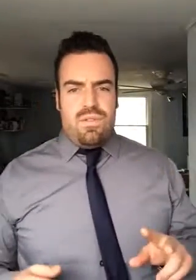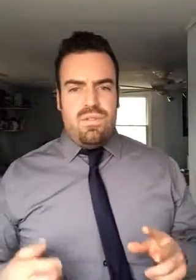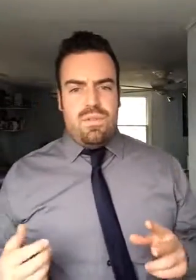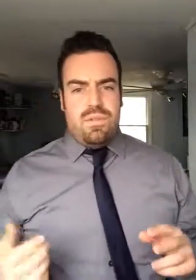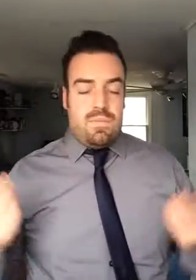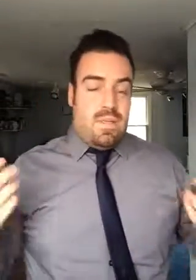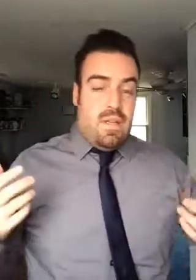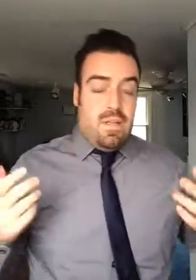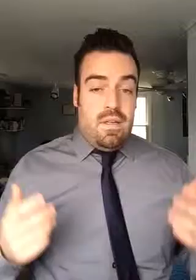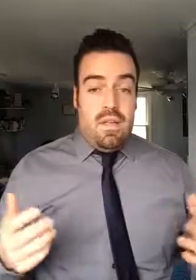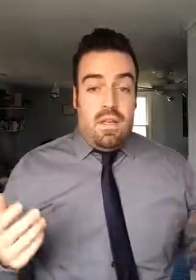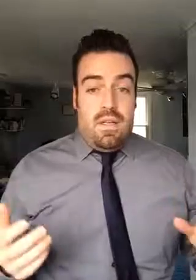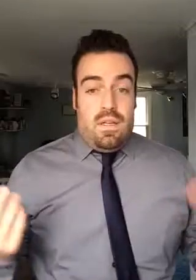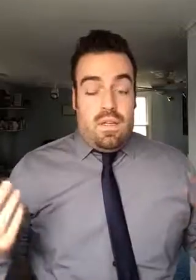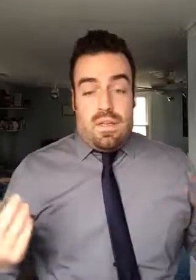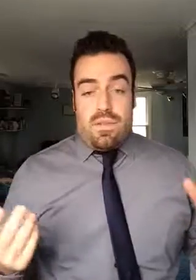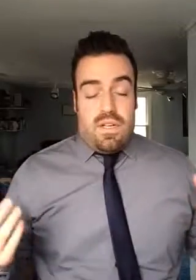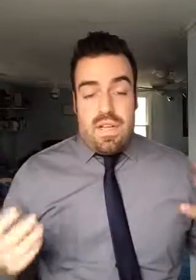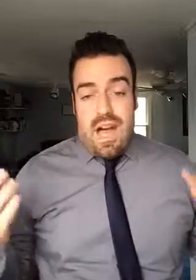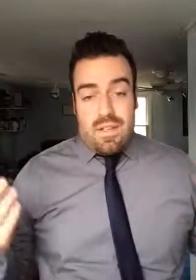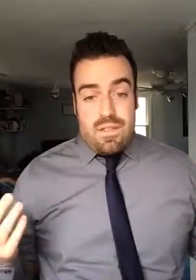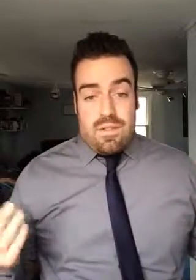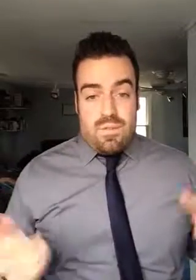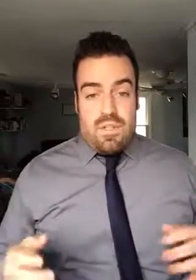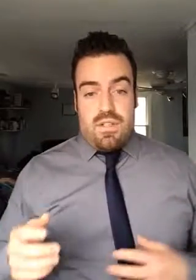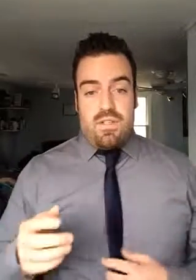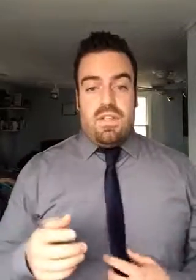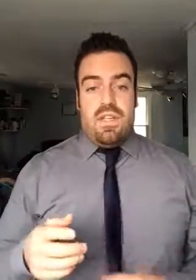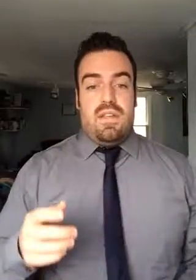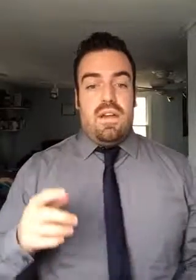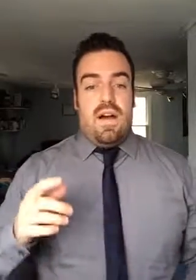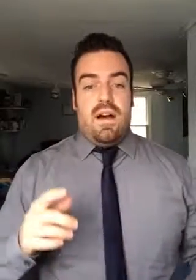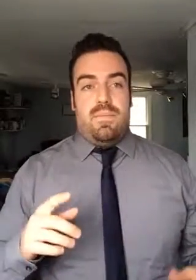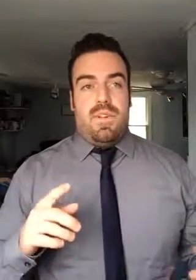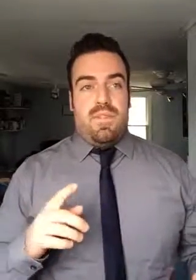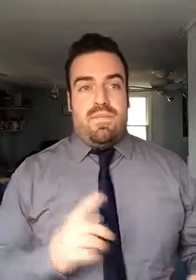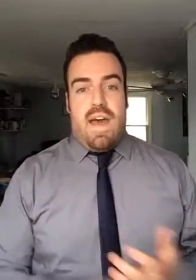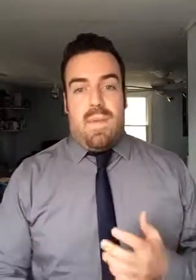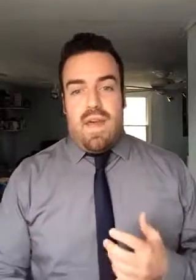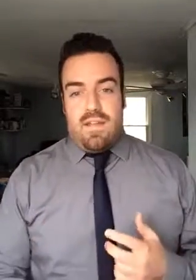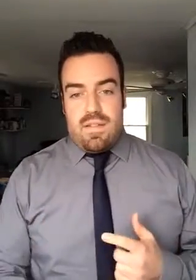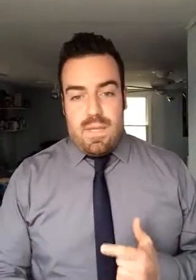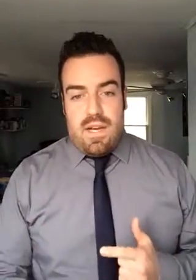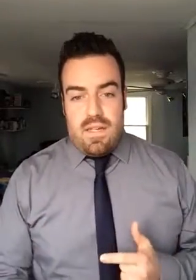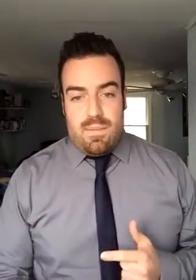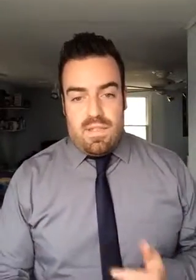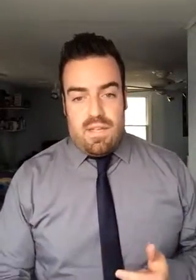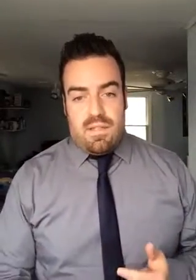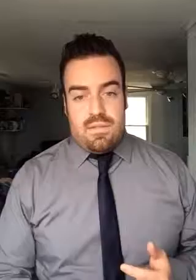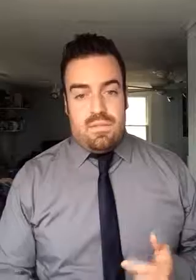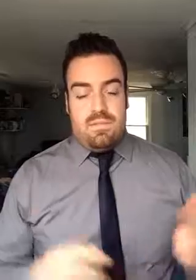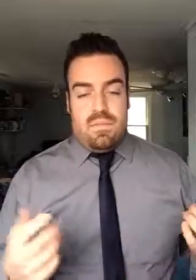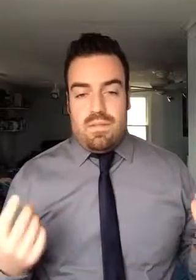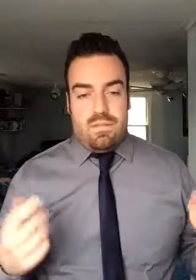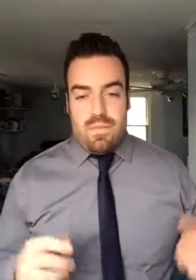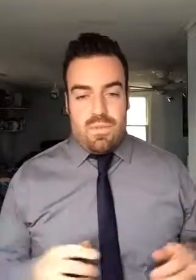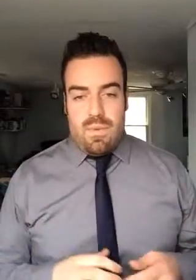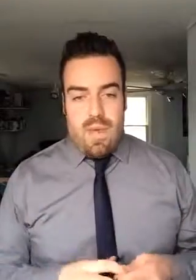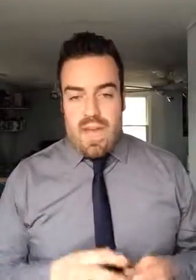two, I guess we'll call it nondescript structures in the knee. There's a fat pad that's behind the patella, you know, absorb impact,